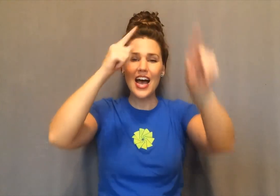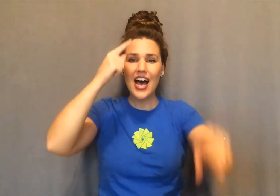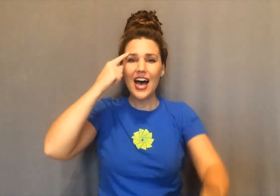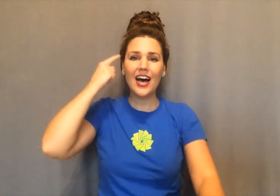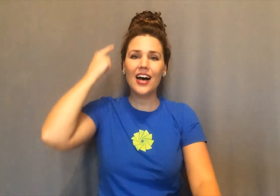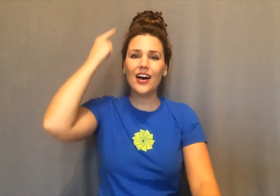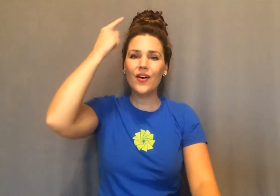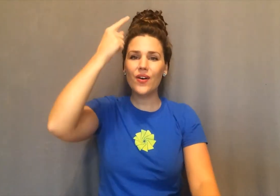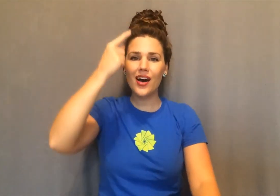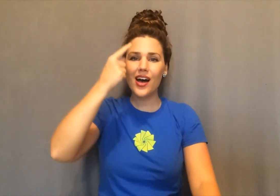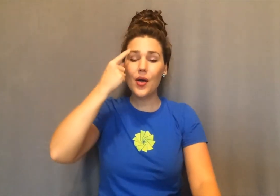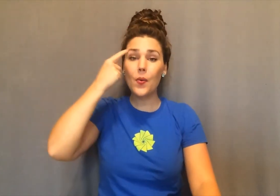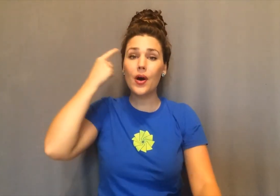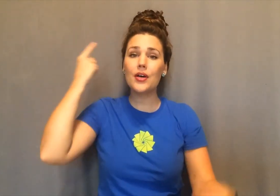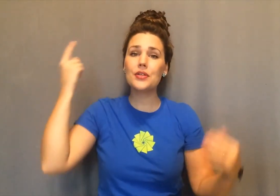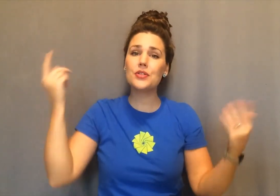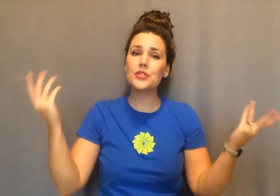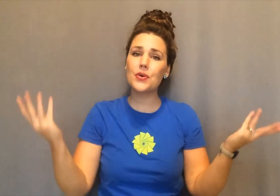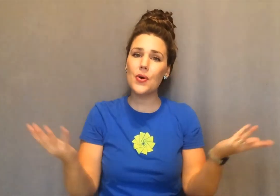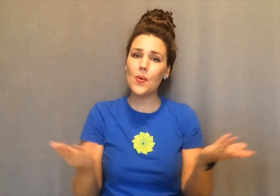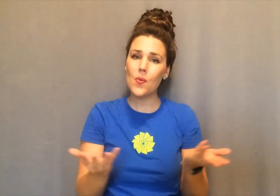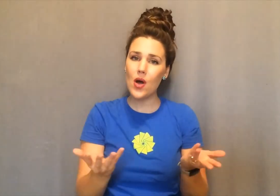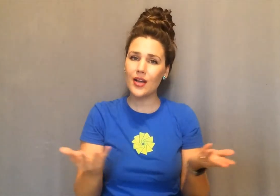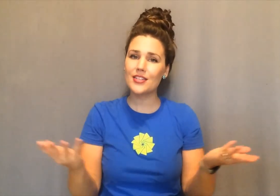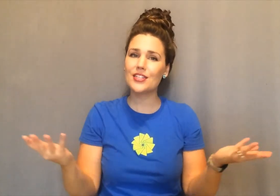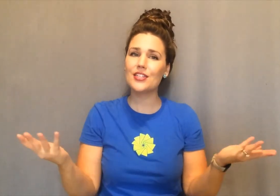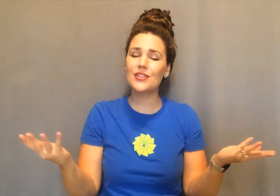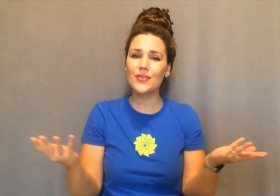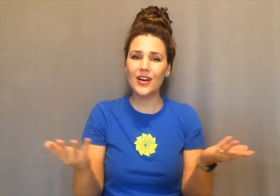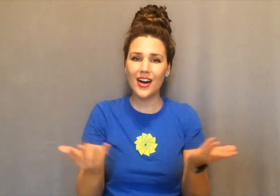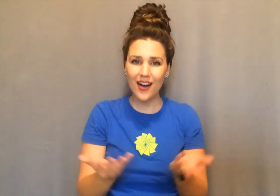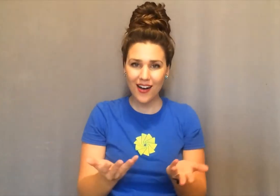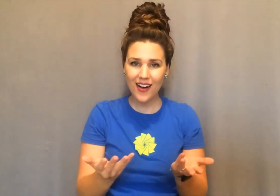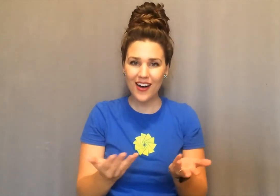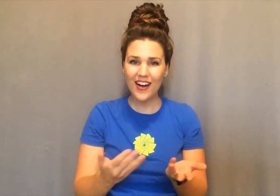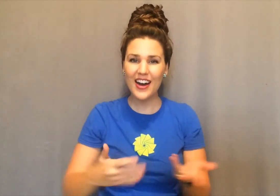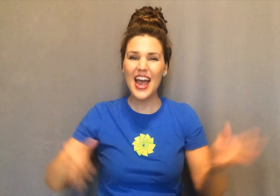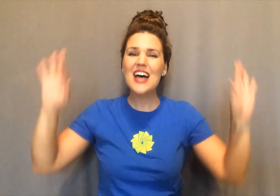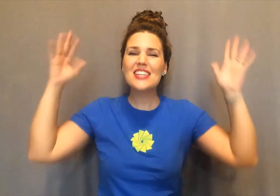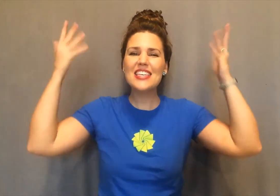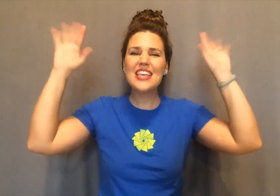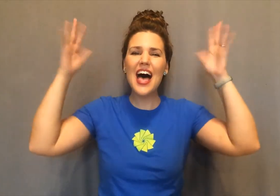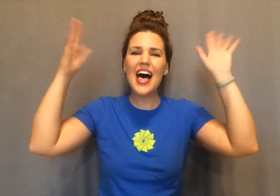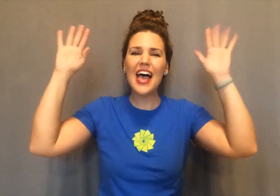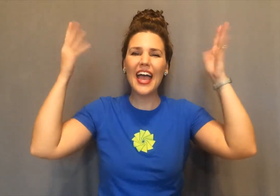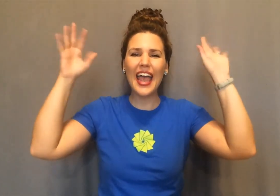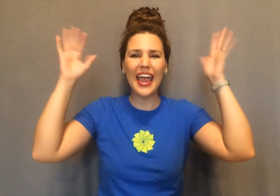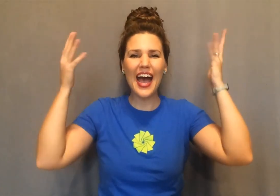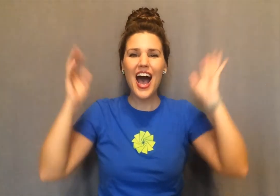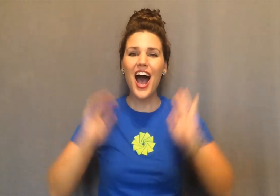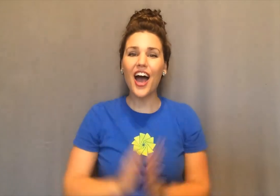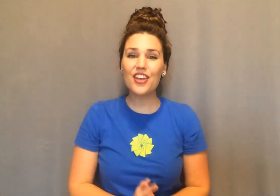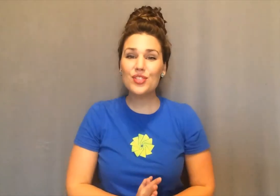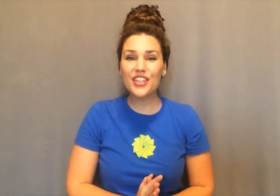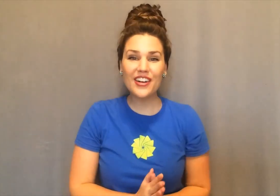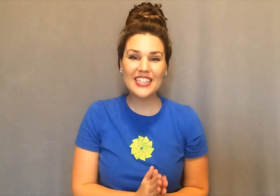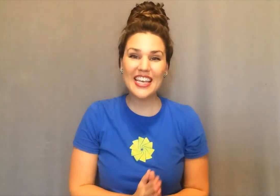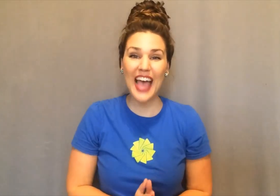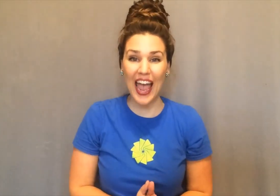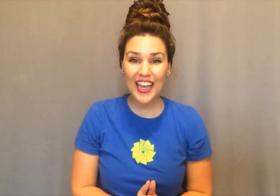How I wonder what you are. Yay! Are you starting to get the hang